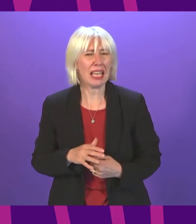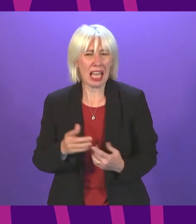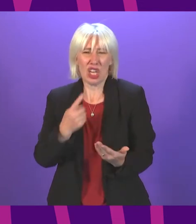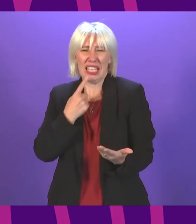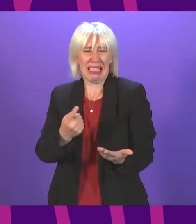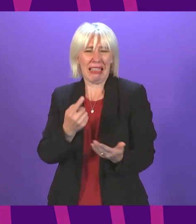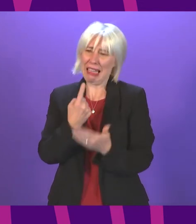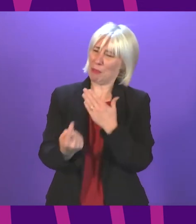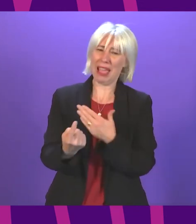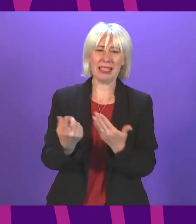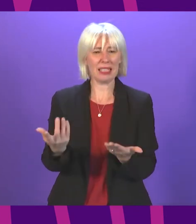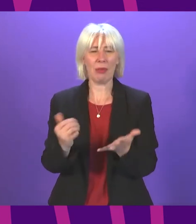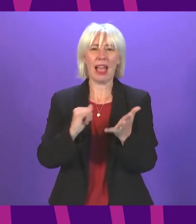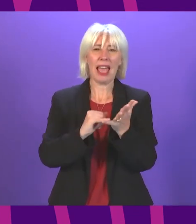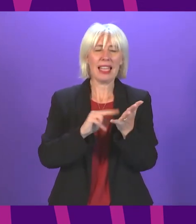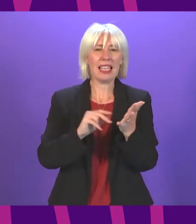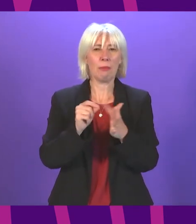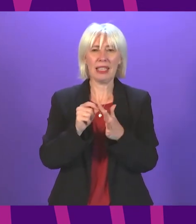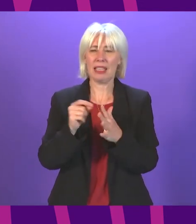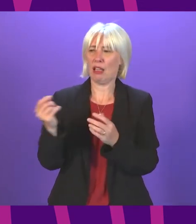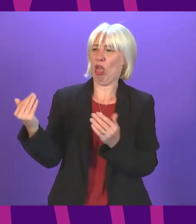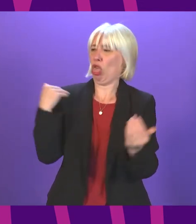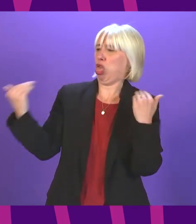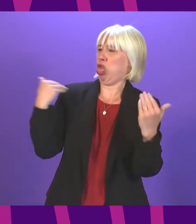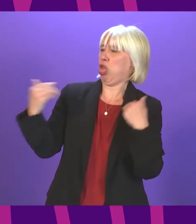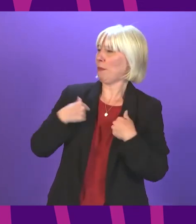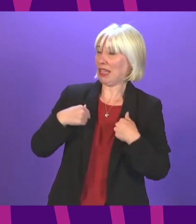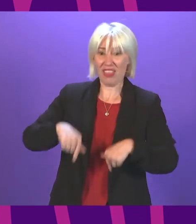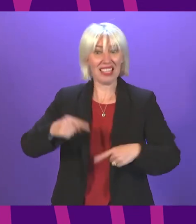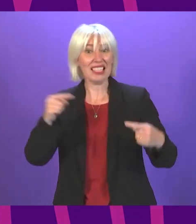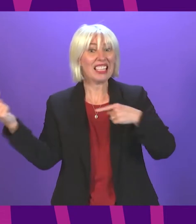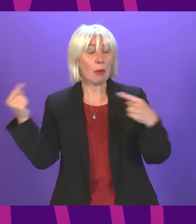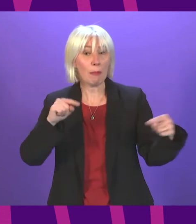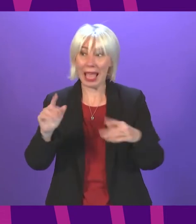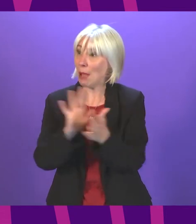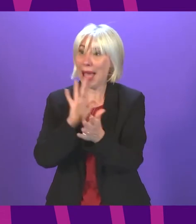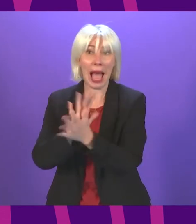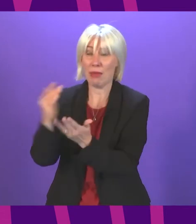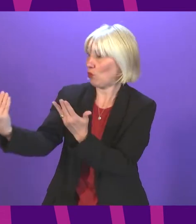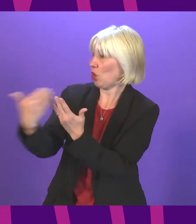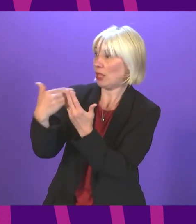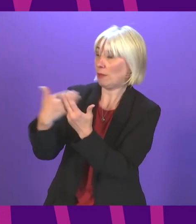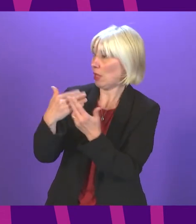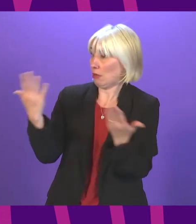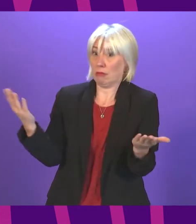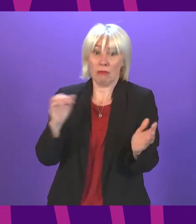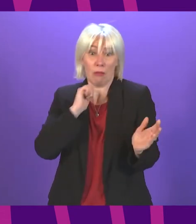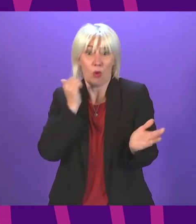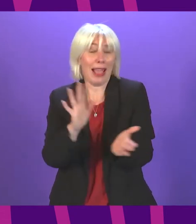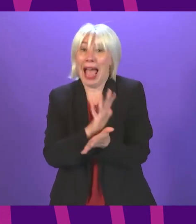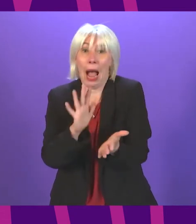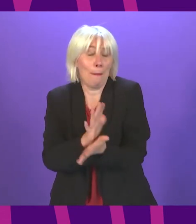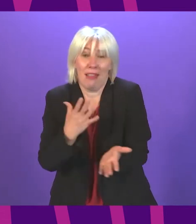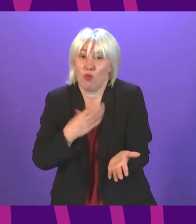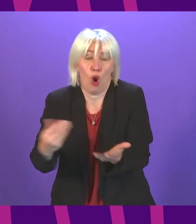Well, SNP members are heckling. This is a debate. I'm quite happy to take an intervention, and I will come to Mr Allen. I'm quite